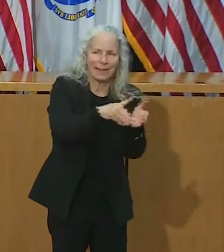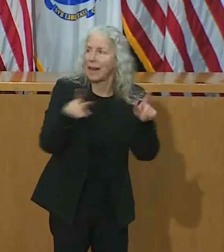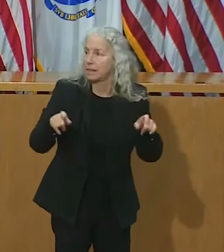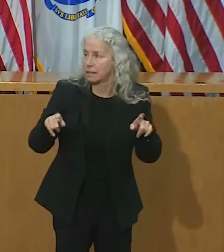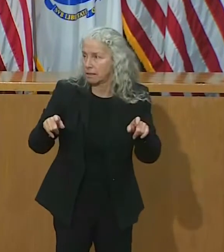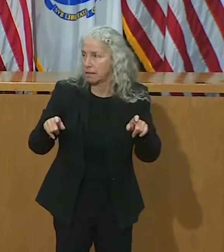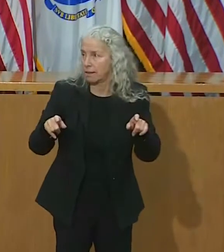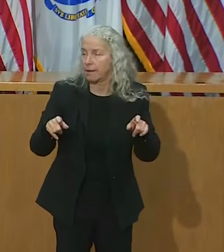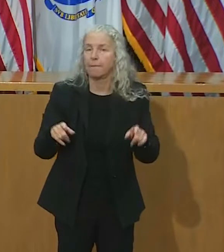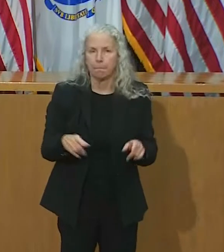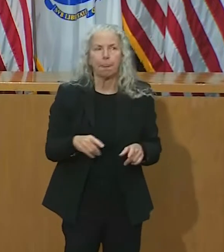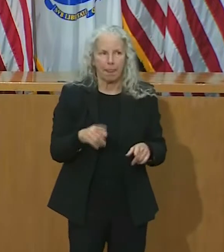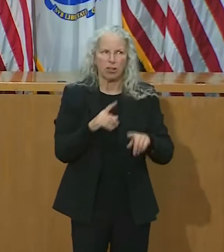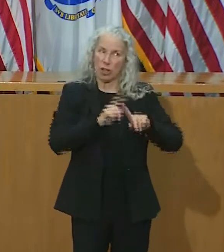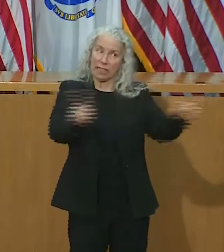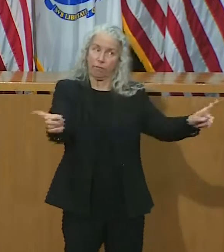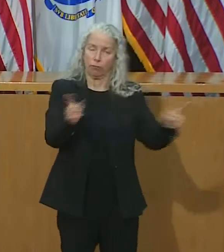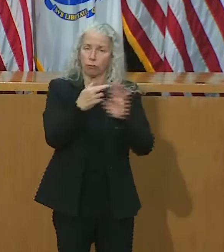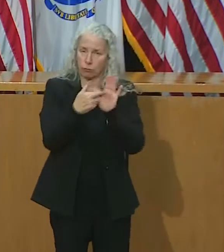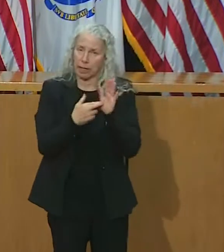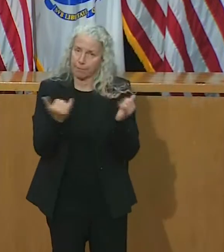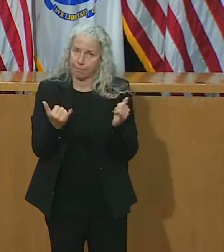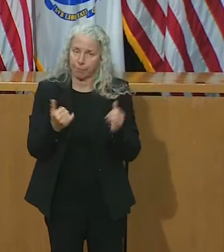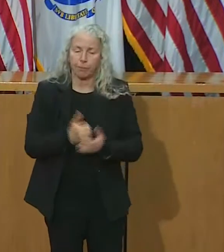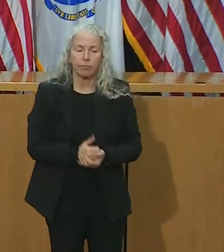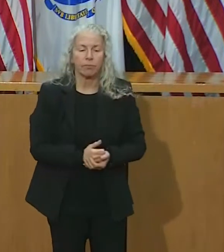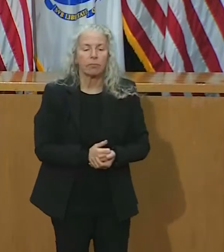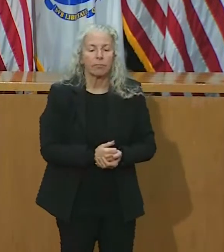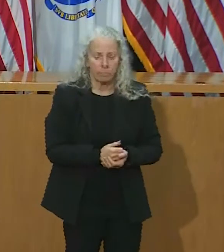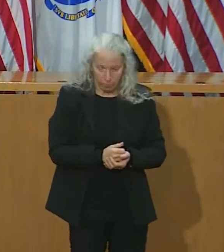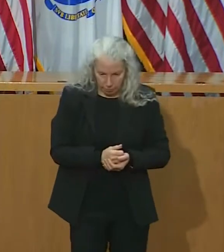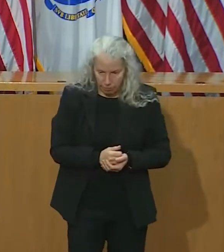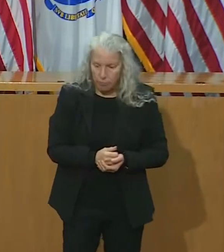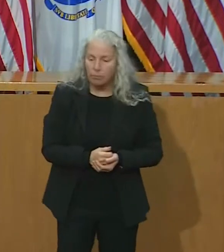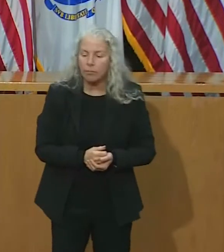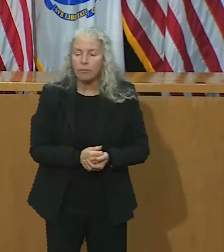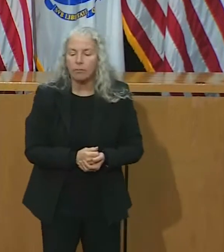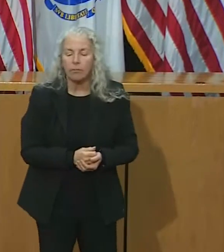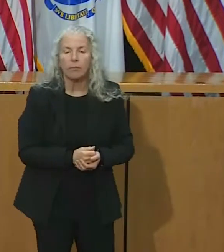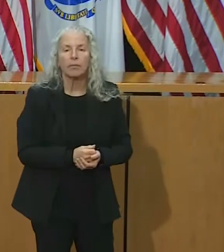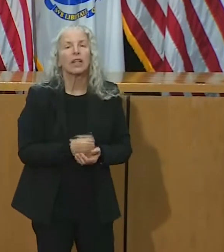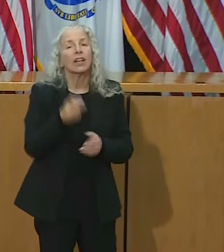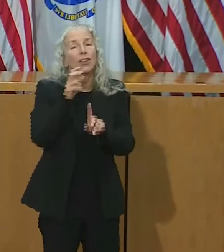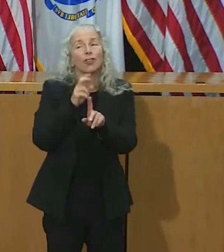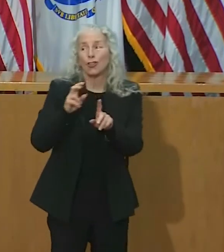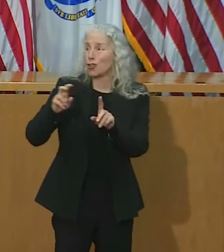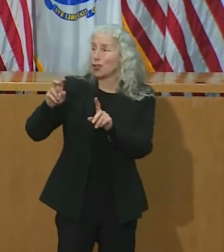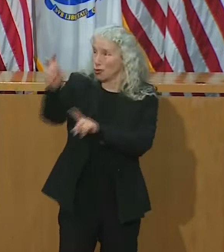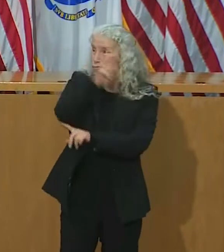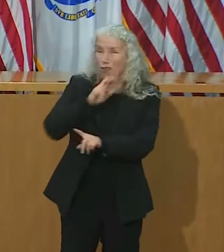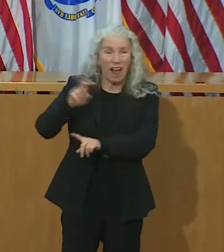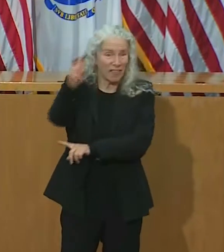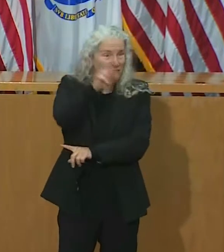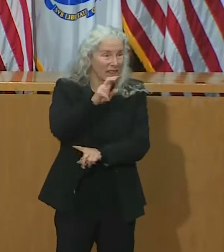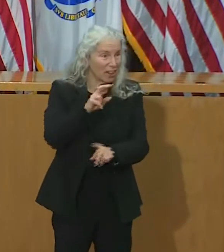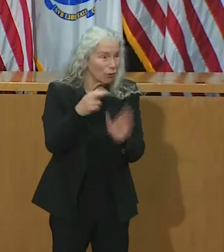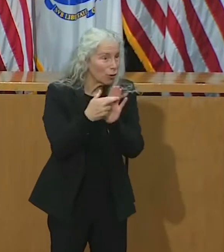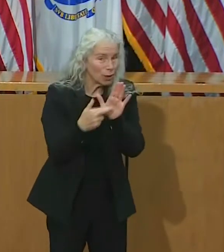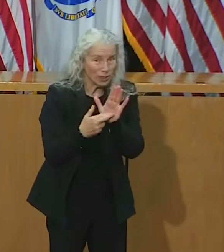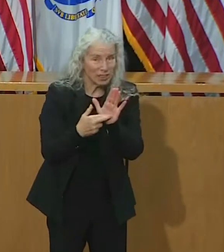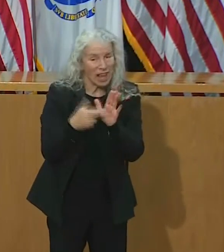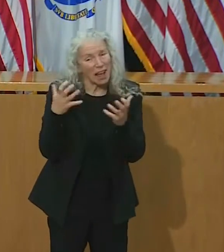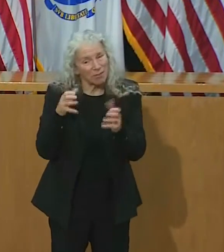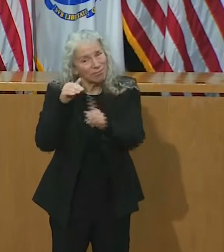While there has been no change to COVID-19 travel orders, the directives are worthy of repeating as families plan their Thanksgiving holidays.